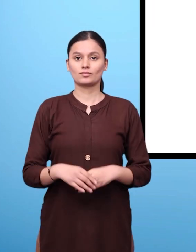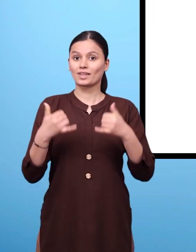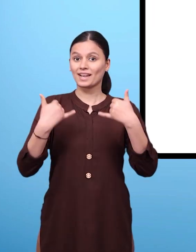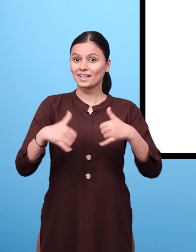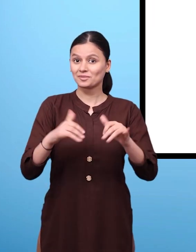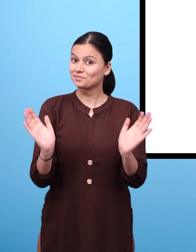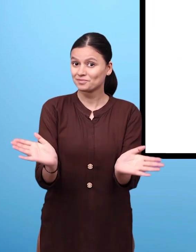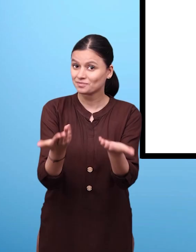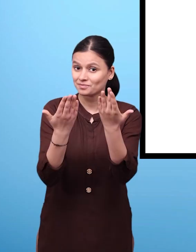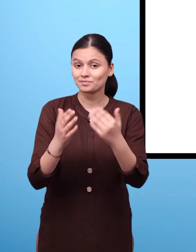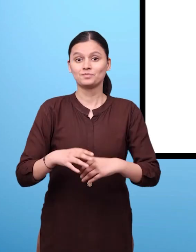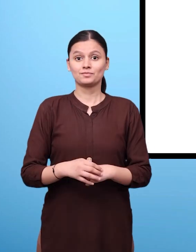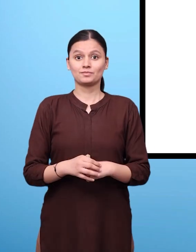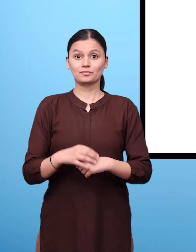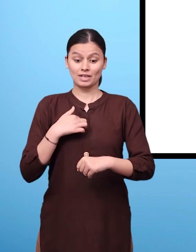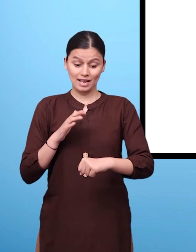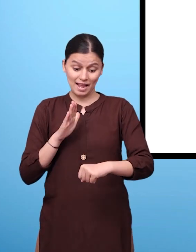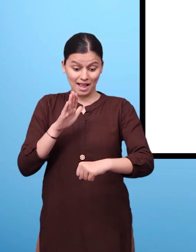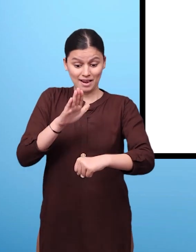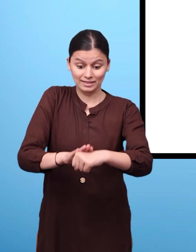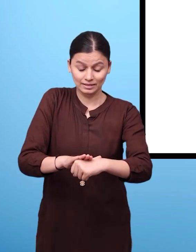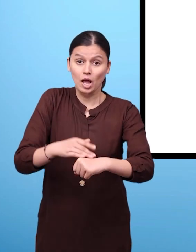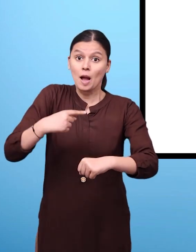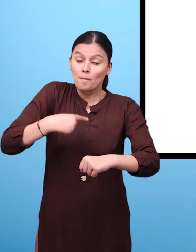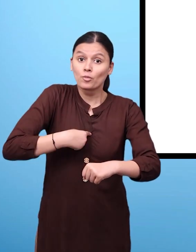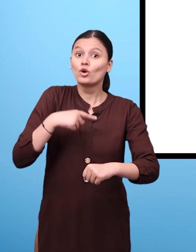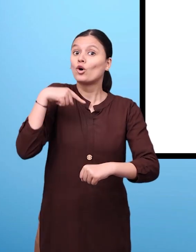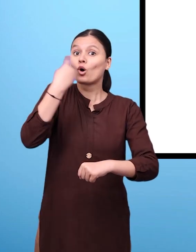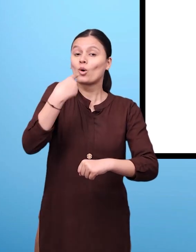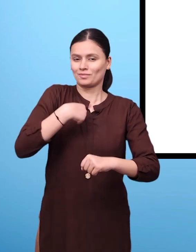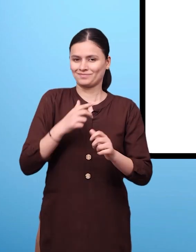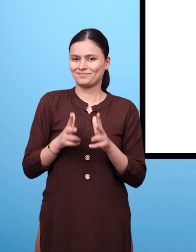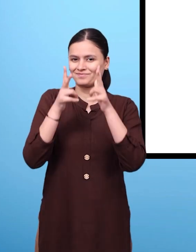Let us play, touch and tell who am I.